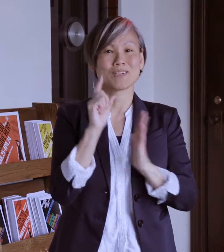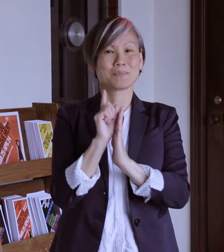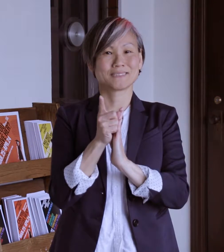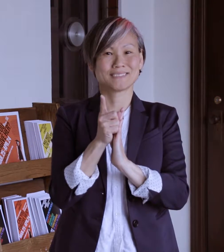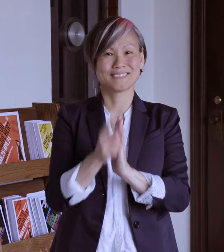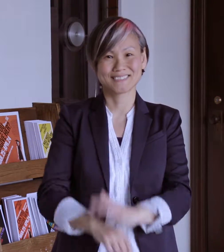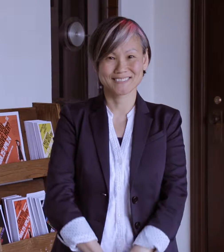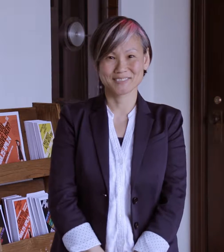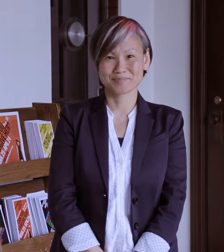And here's Alta powerhouse .